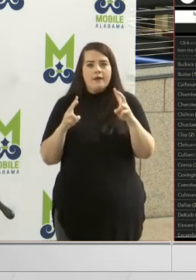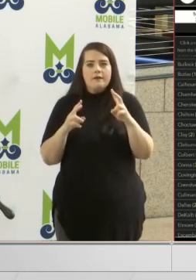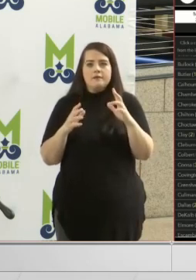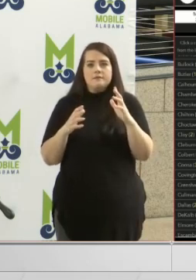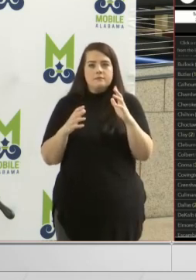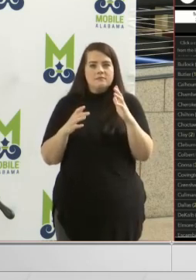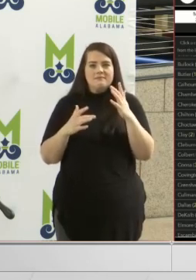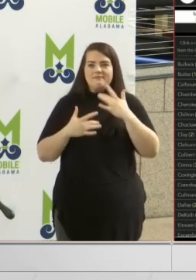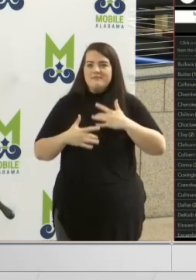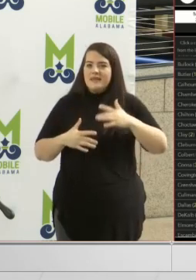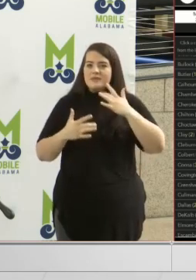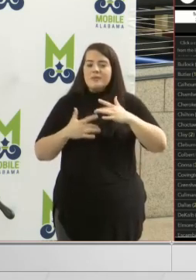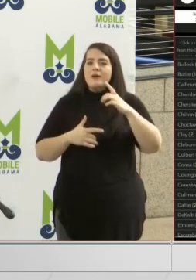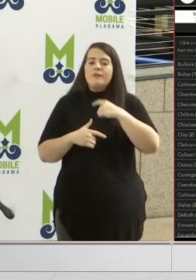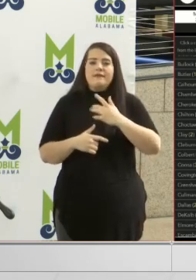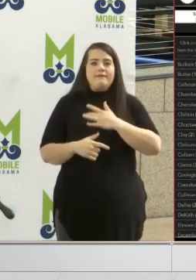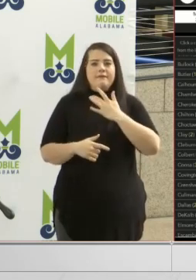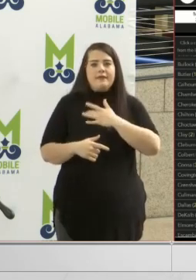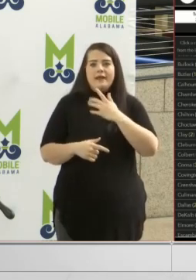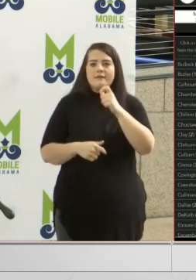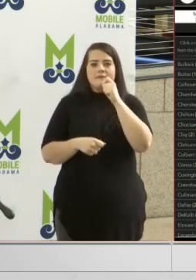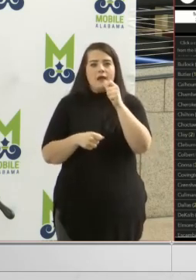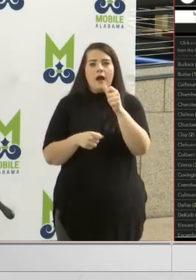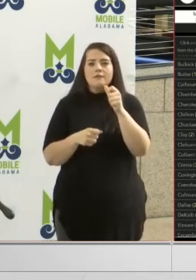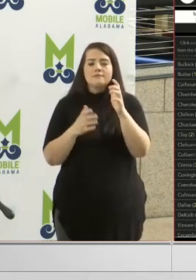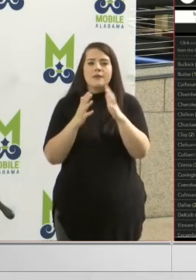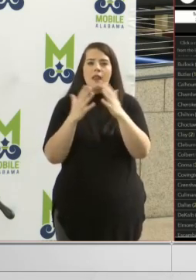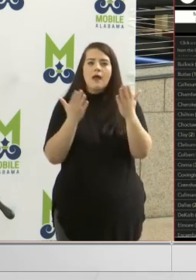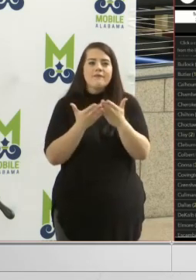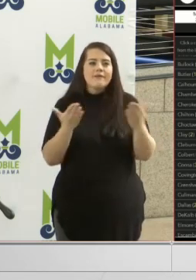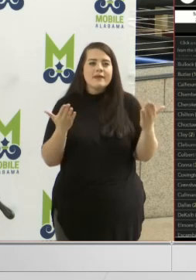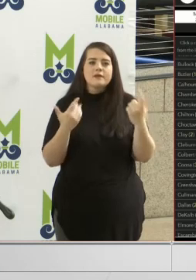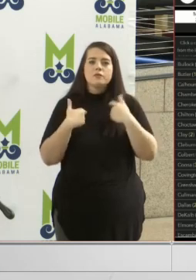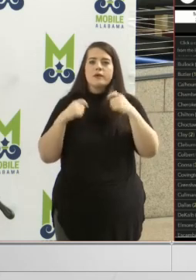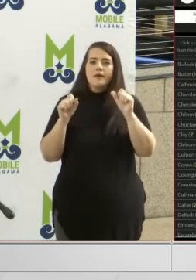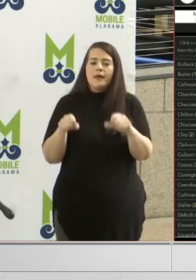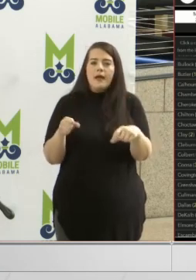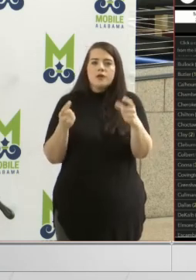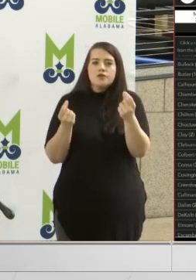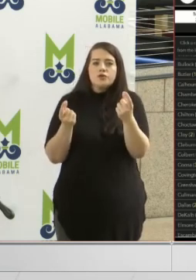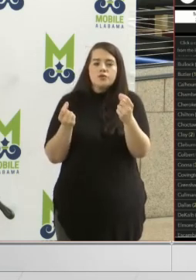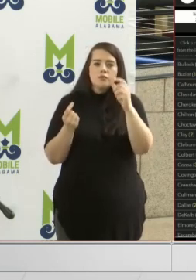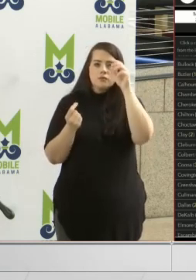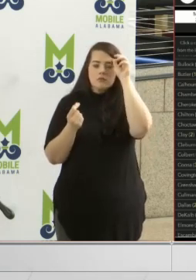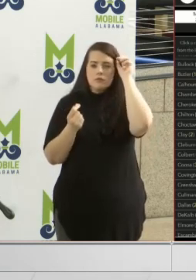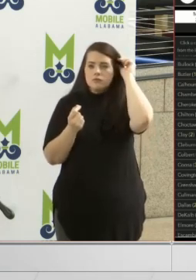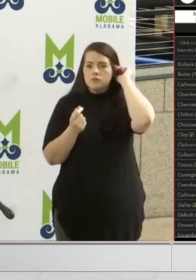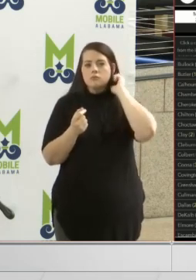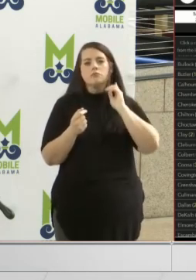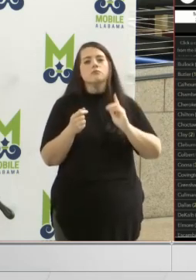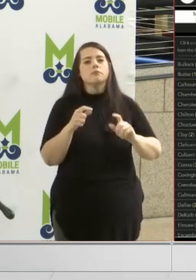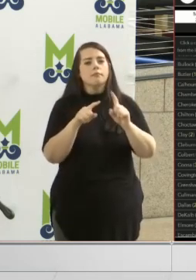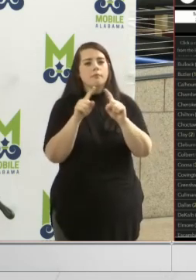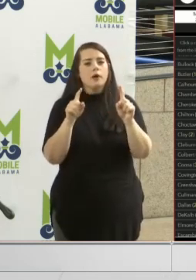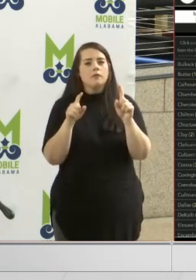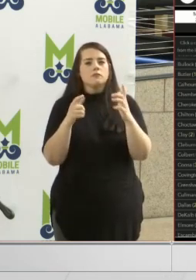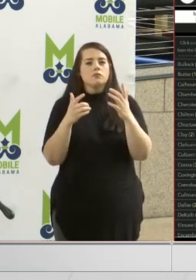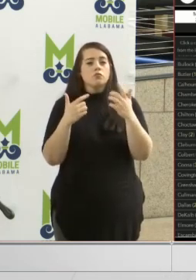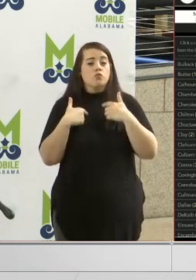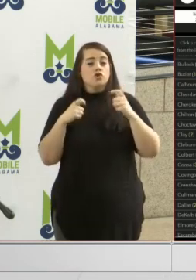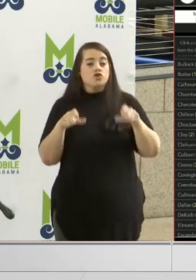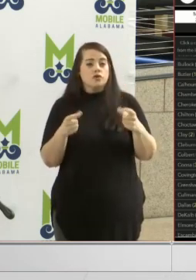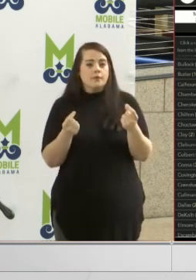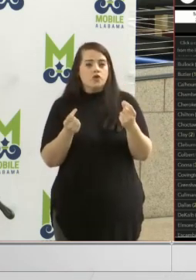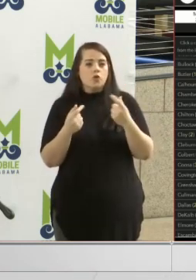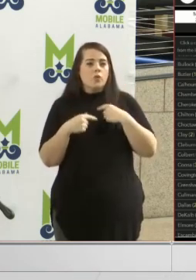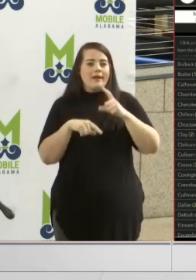everyone else. We feel like there's not a lot of things that we can do, but we should be doing, and we just can't